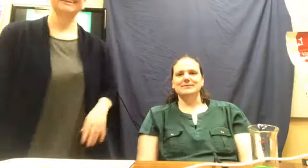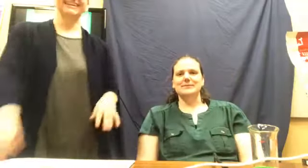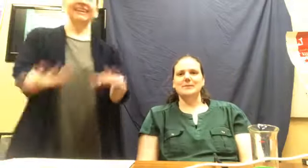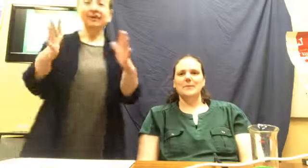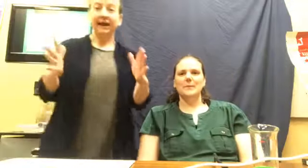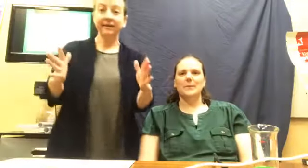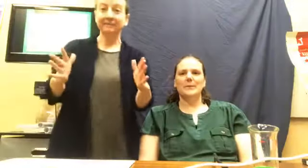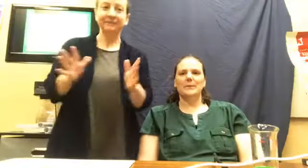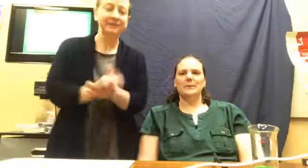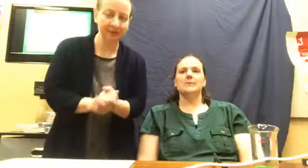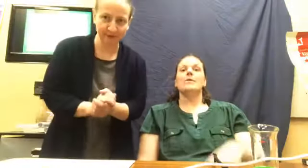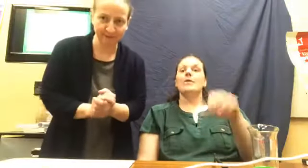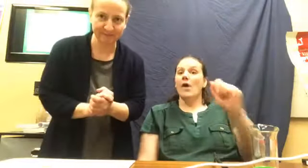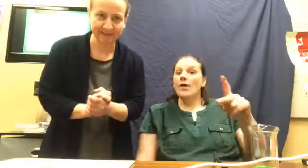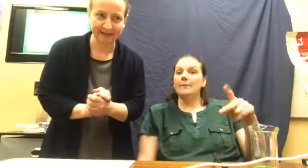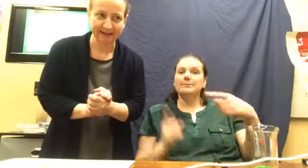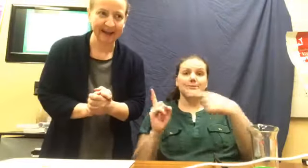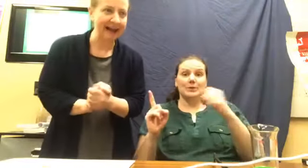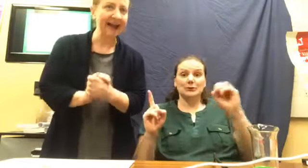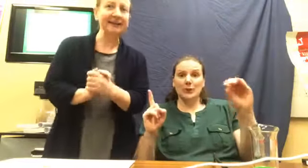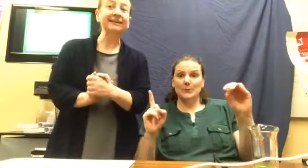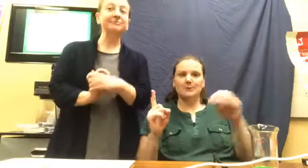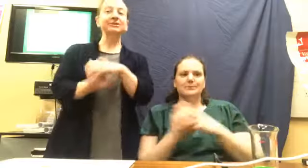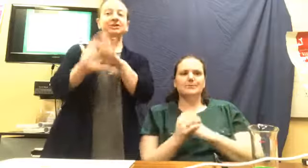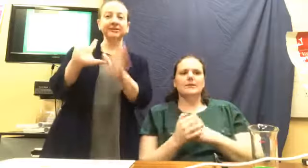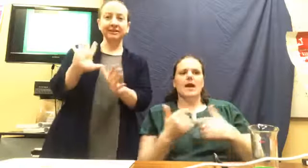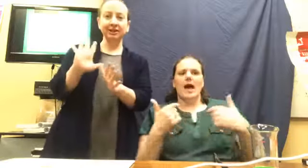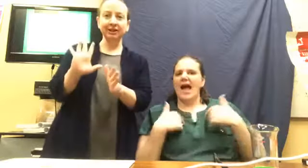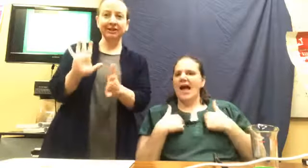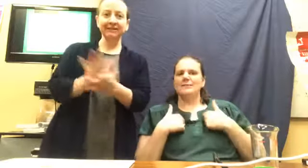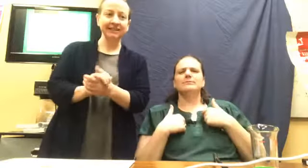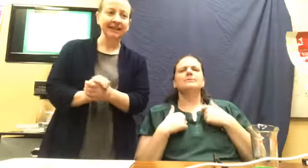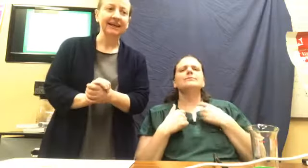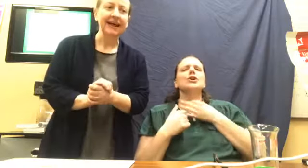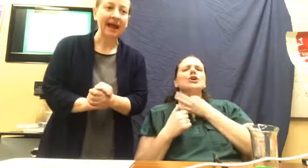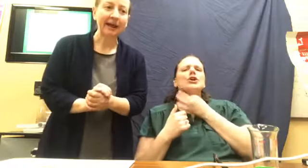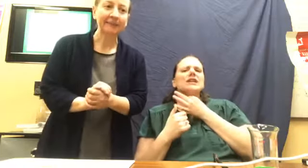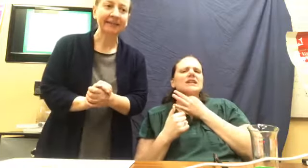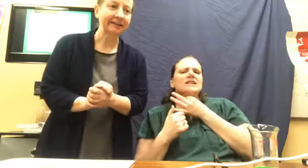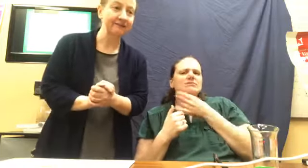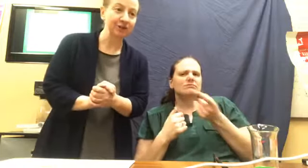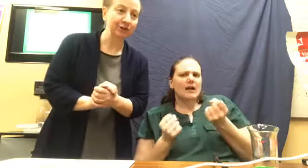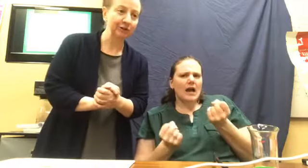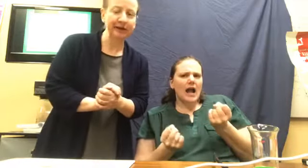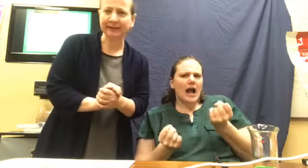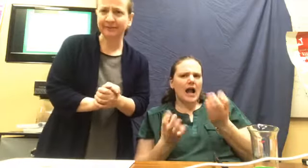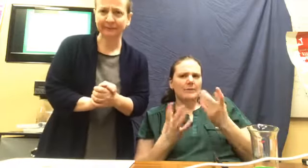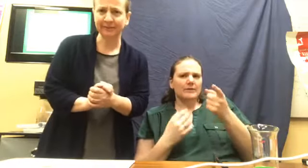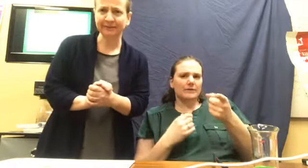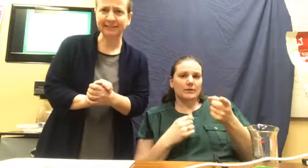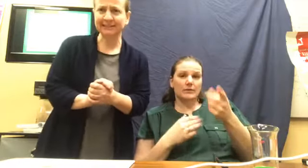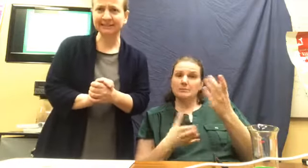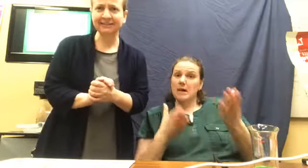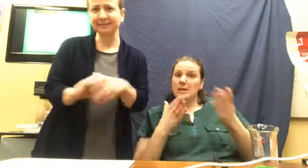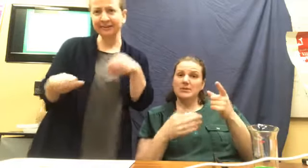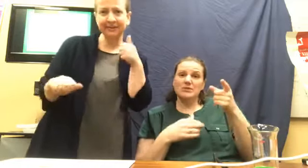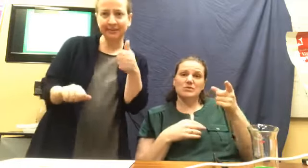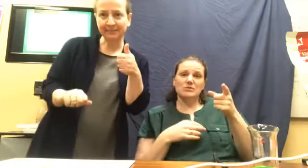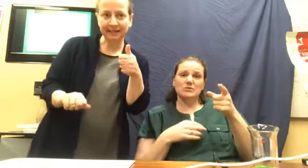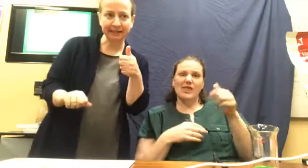Okay, so, I am just curious how many of you, and maybe you can just do a little thumbs up